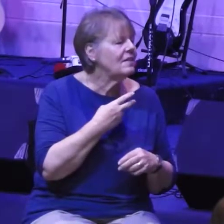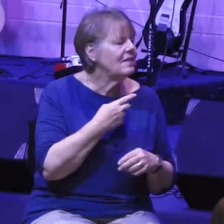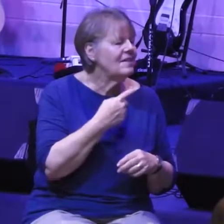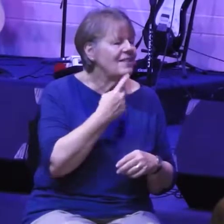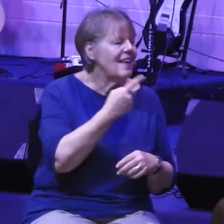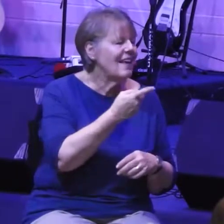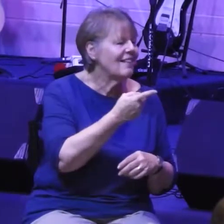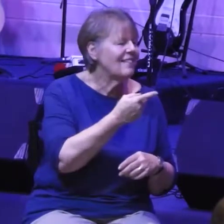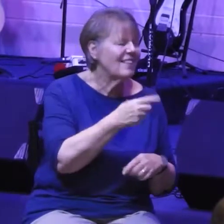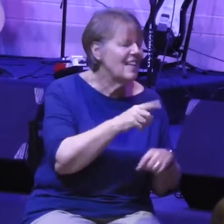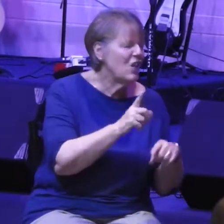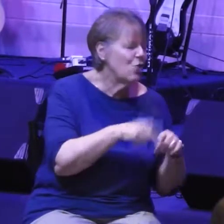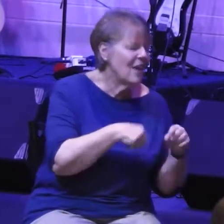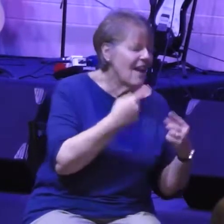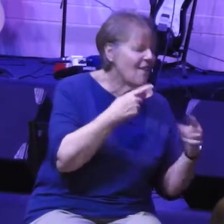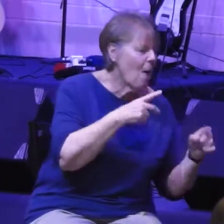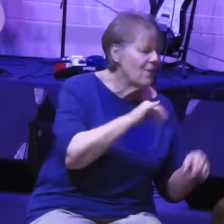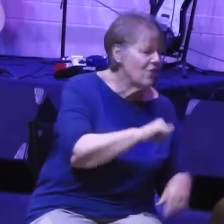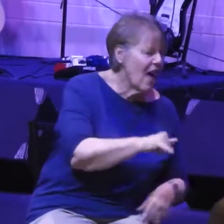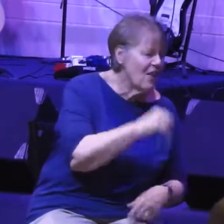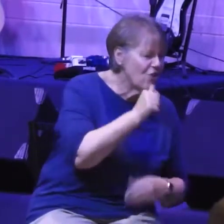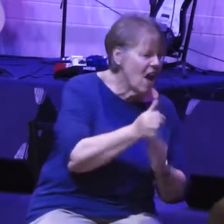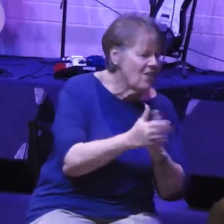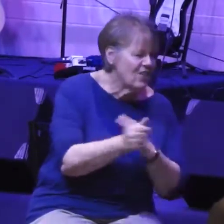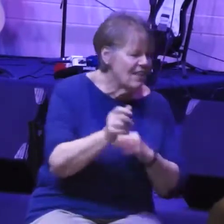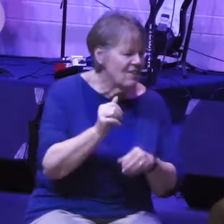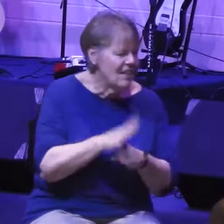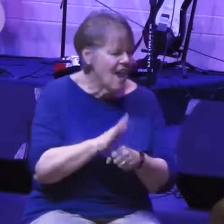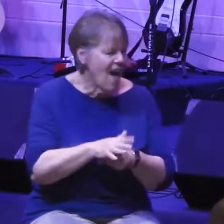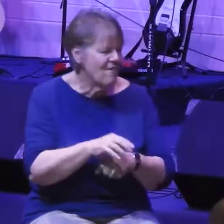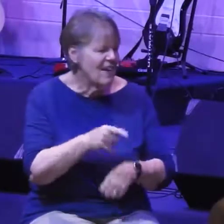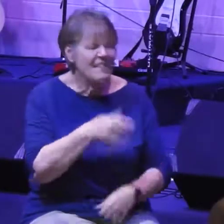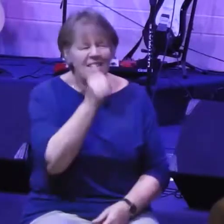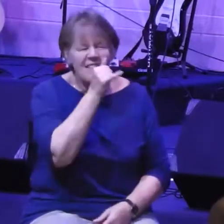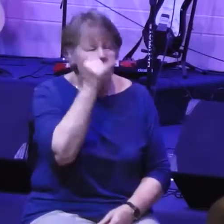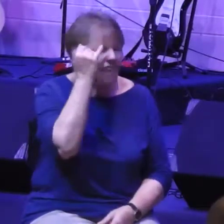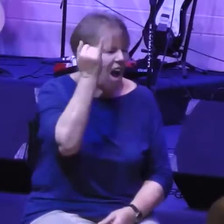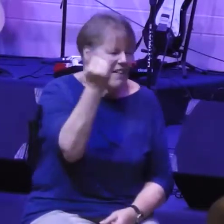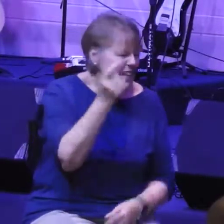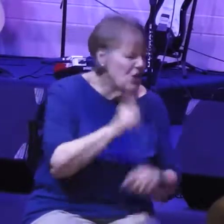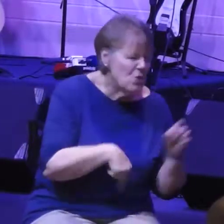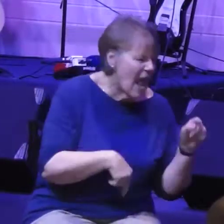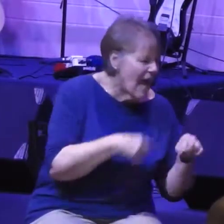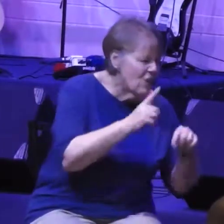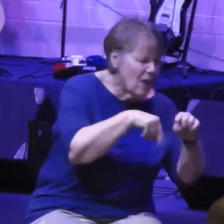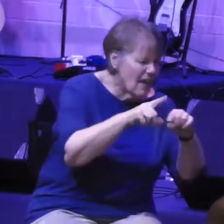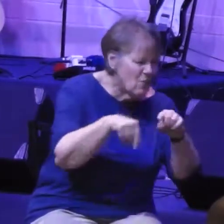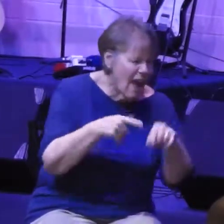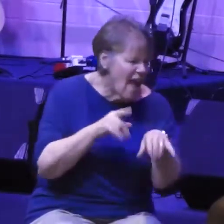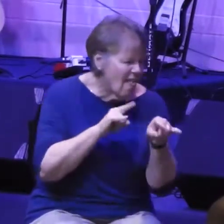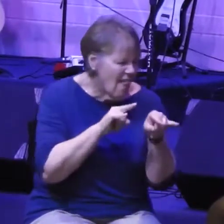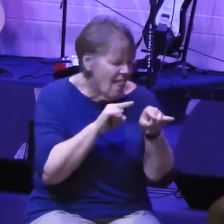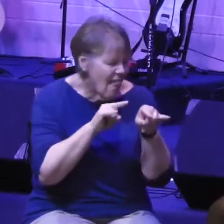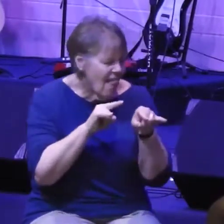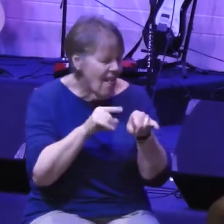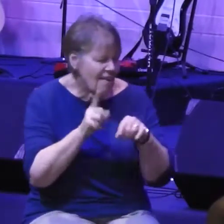going to do it, you don't have what it takes, you can't get it done, that's a silly idea. When and where have you faced ridicule?